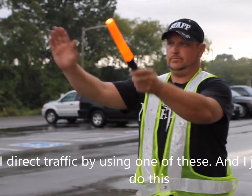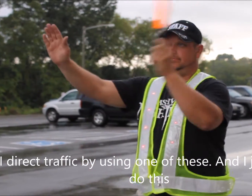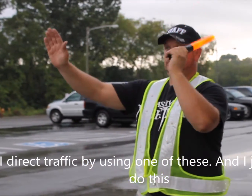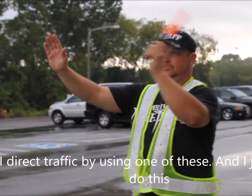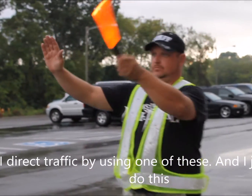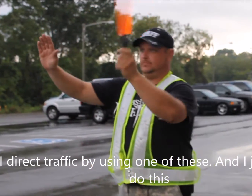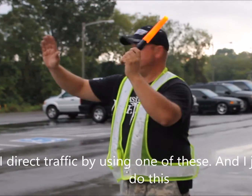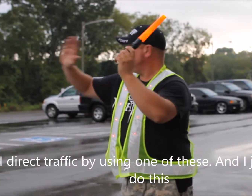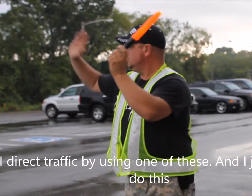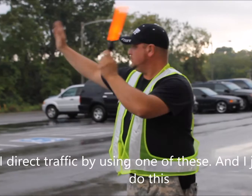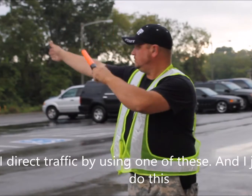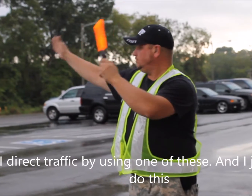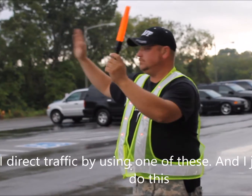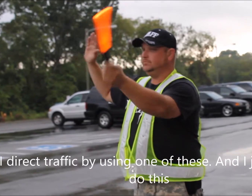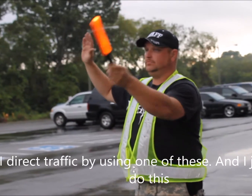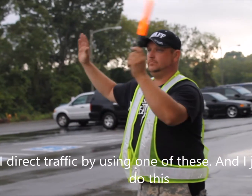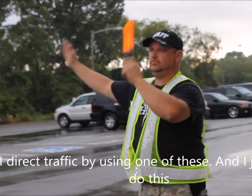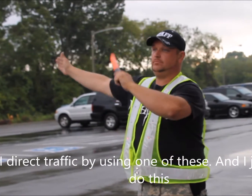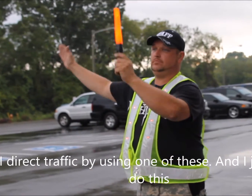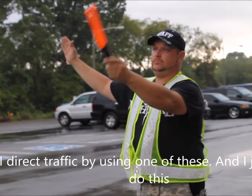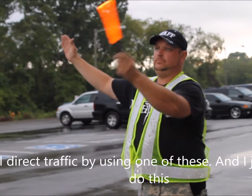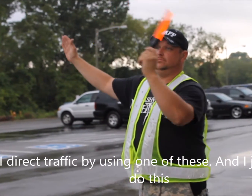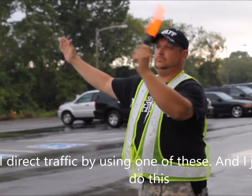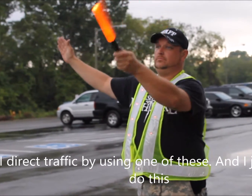And I just kind of do this and direct people where they're supposed to go.